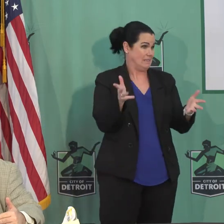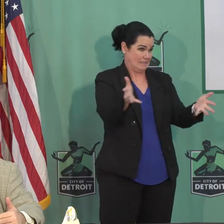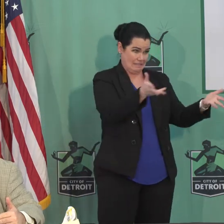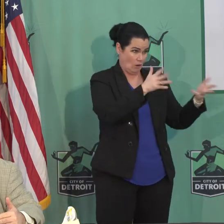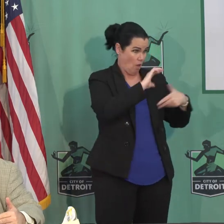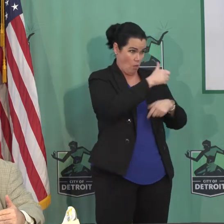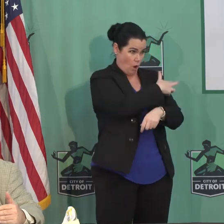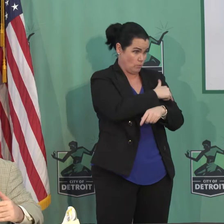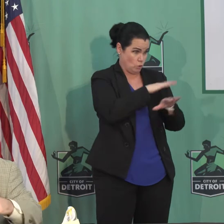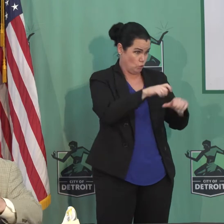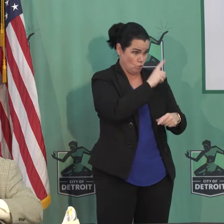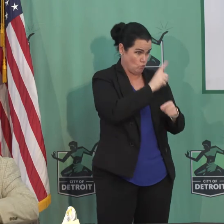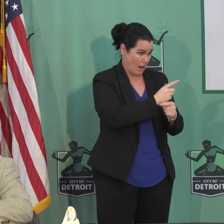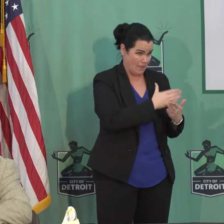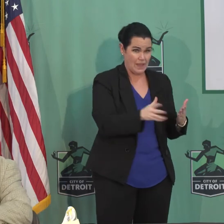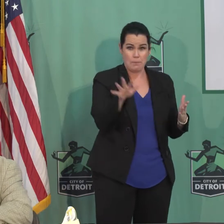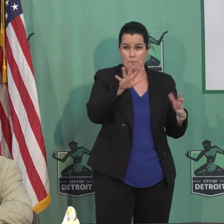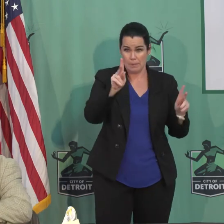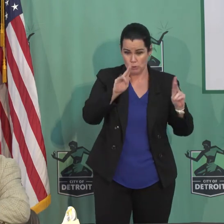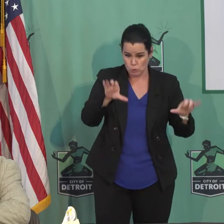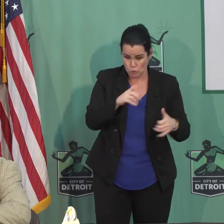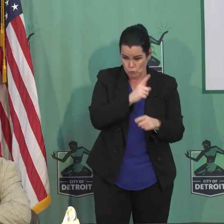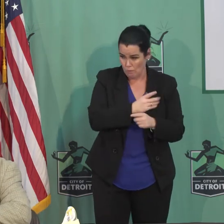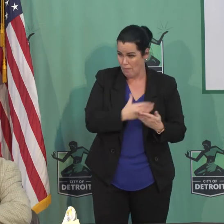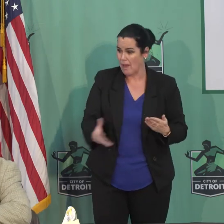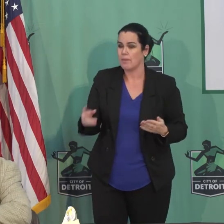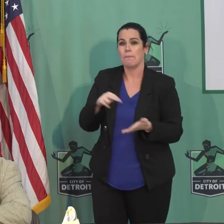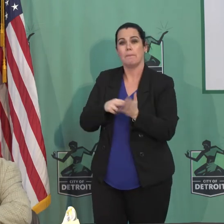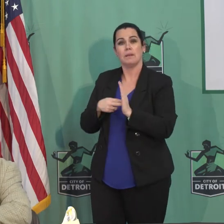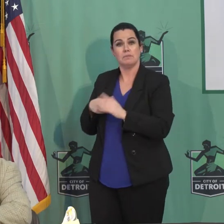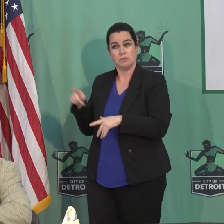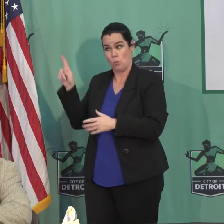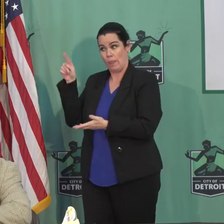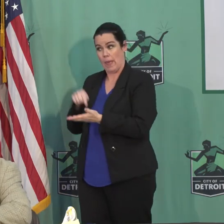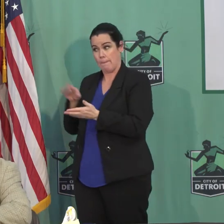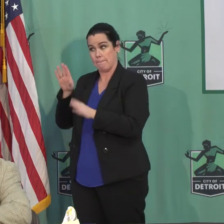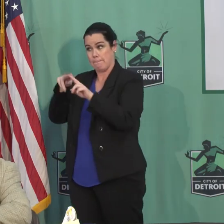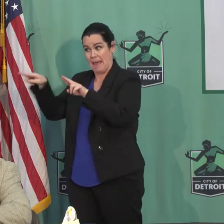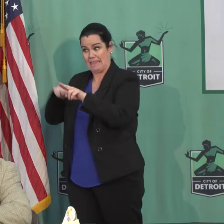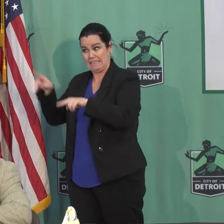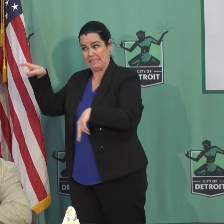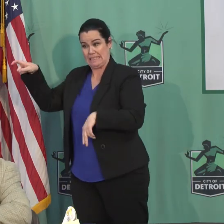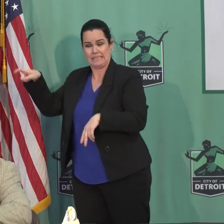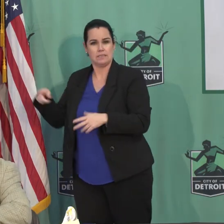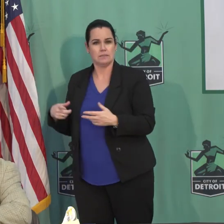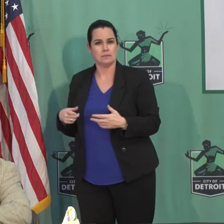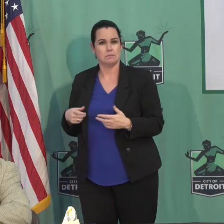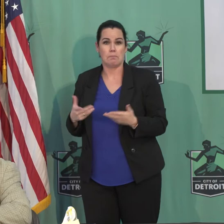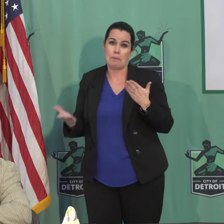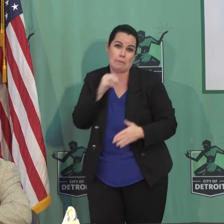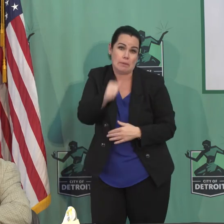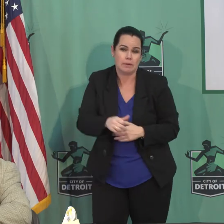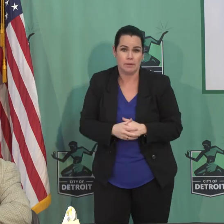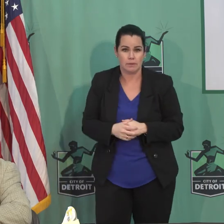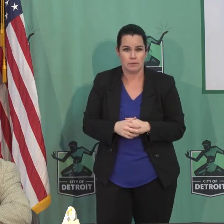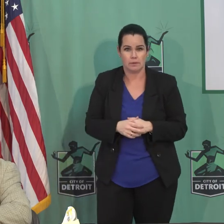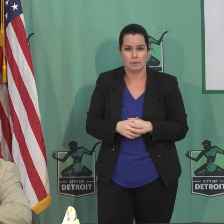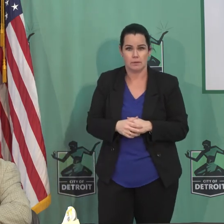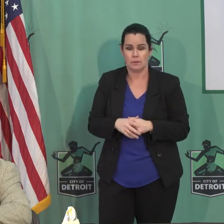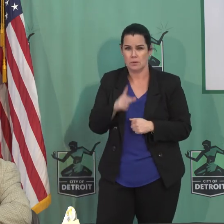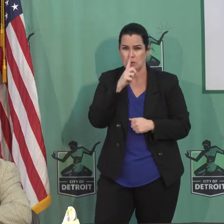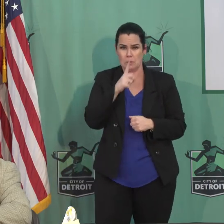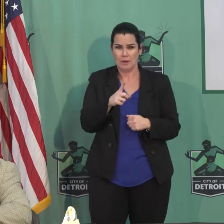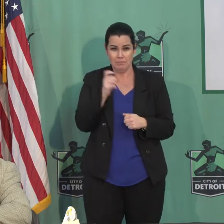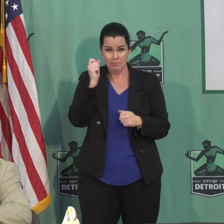But the trends that we're seeing, it's not because the doctors and the nurses do anything different. They've been doing a